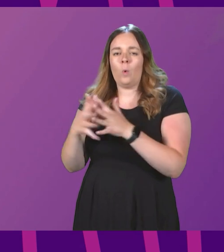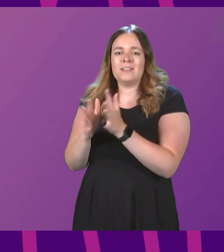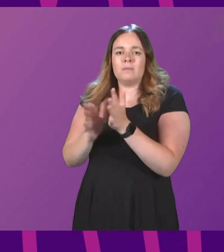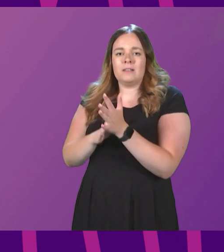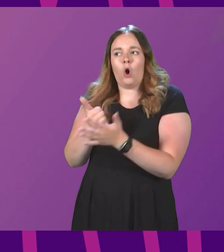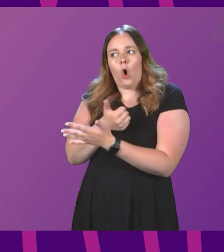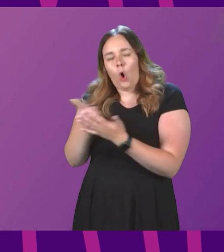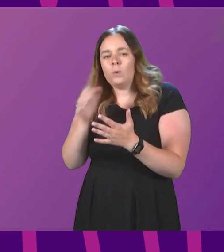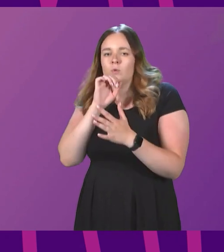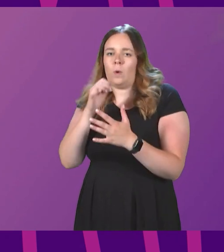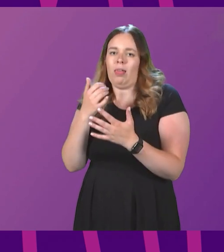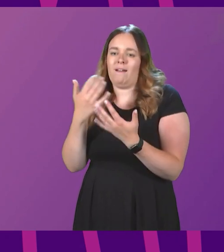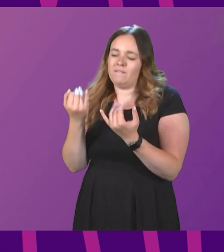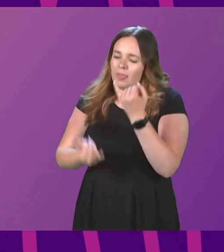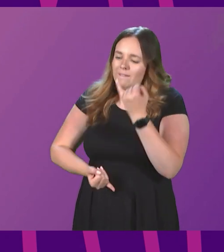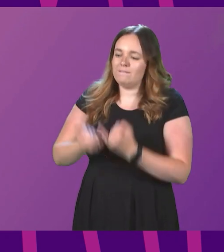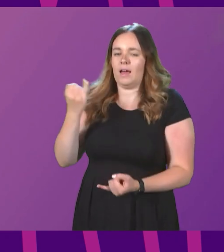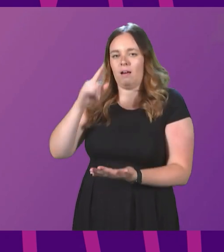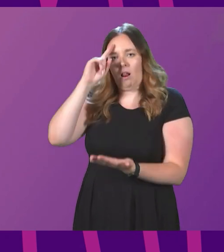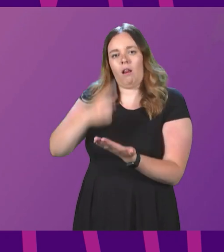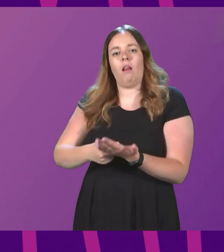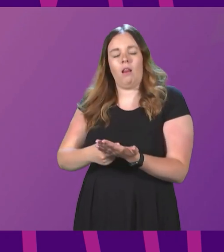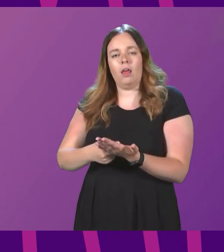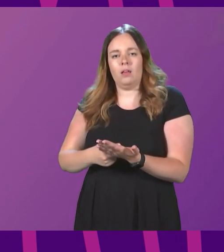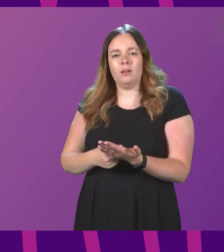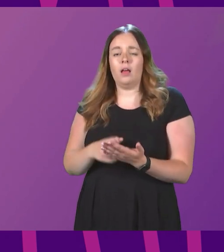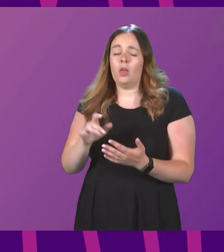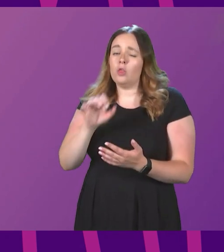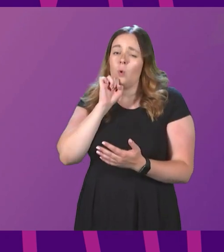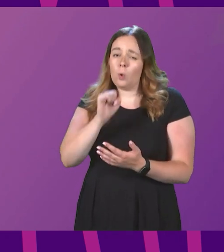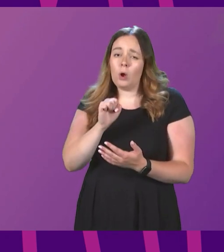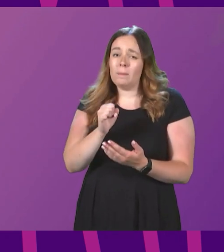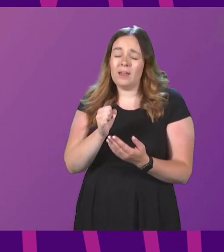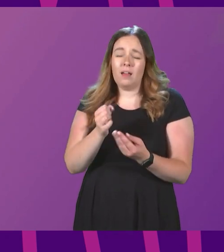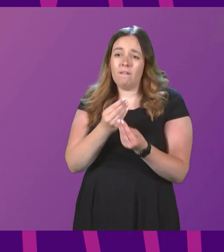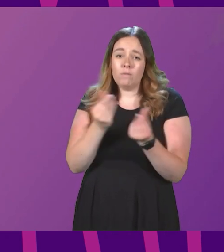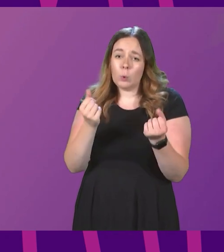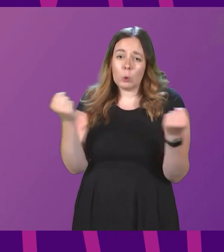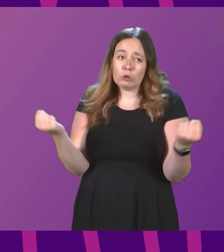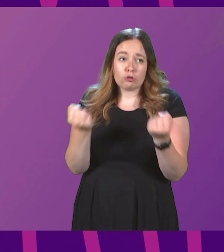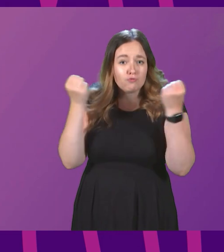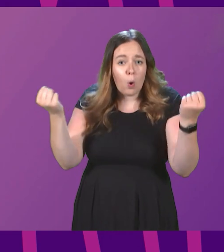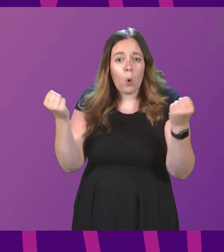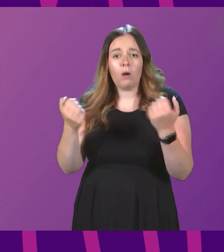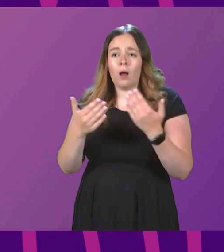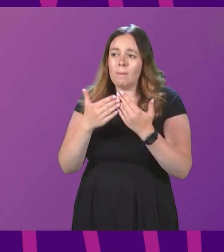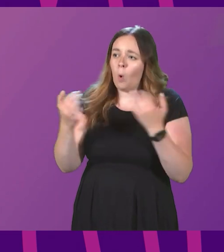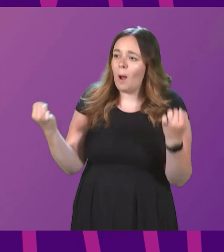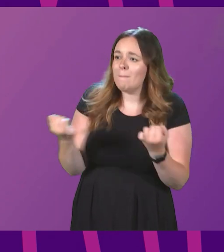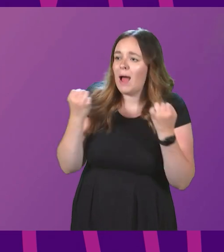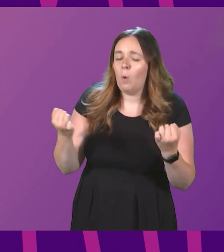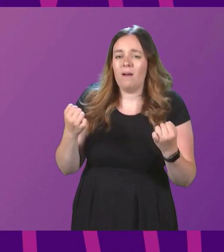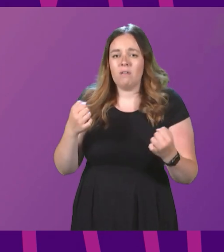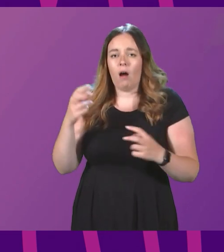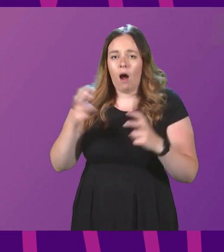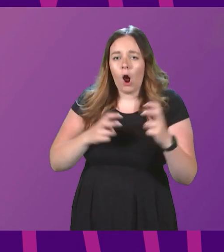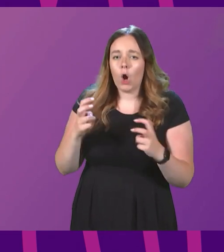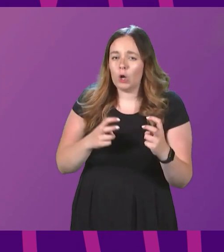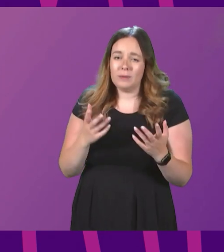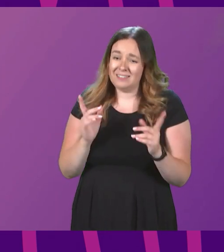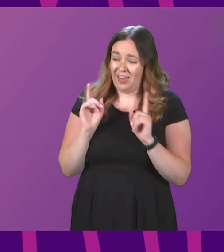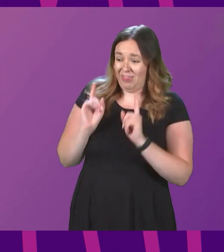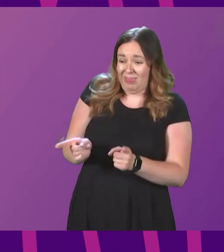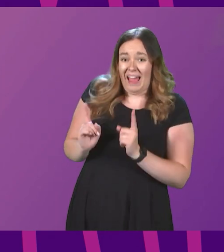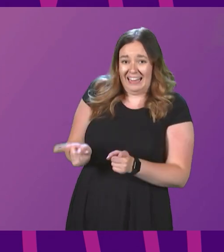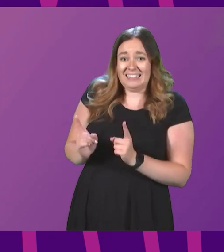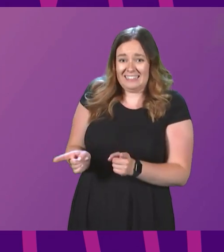have the final say. Presenting officer, there would be few stronger or more powerful arguments for independence than that. And